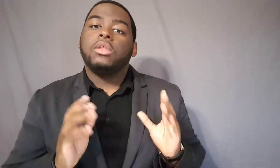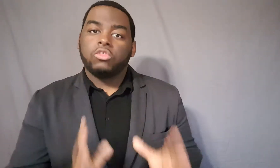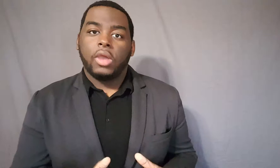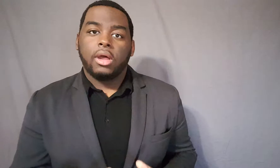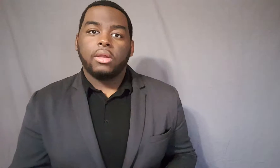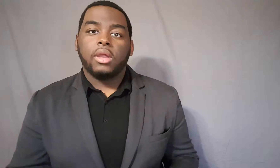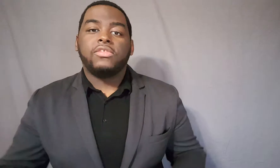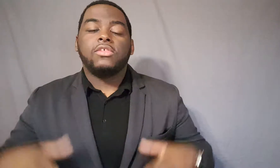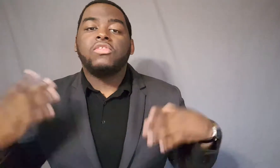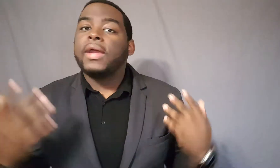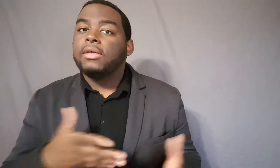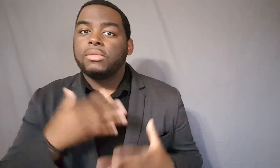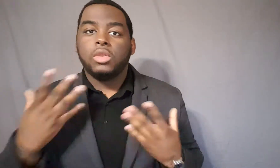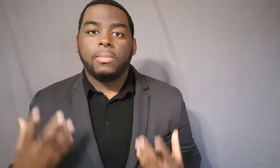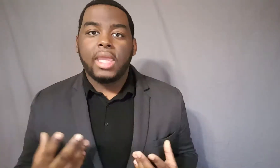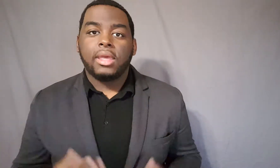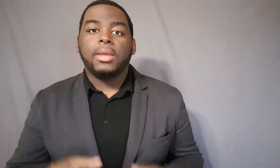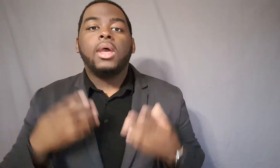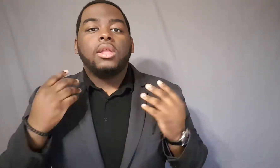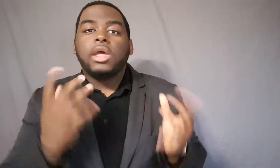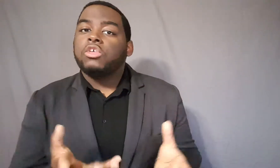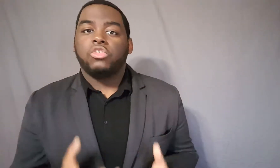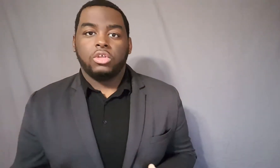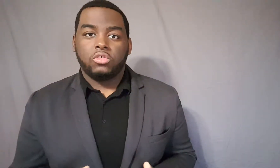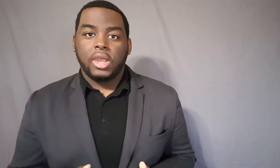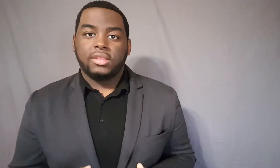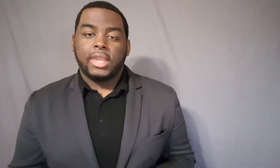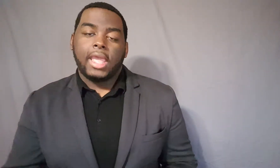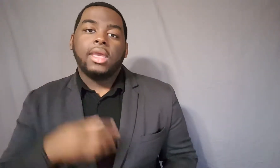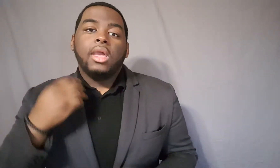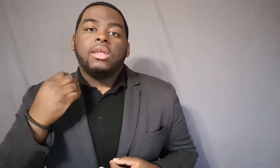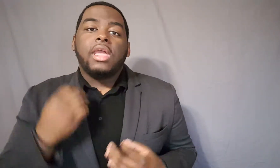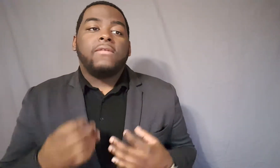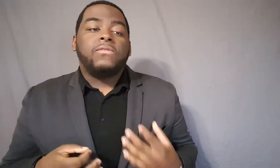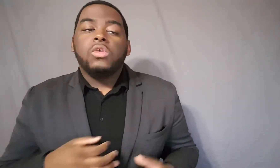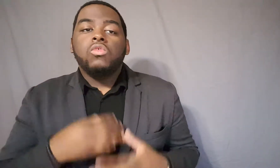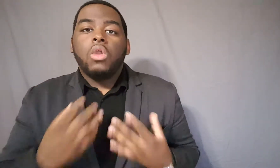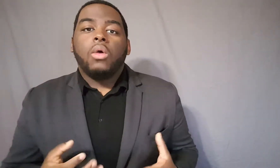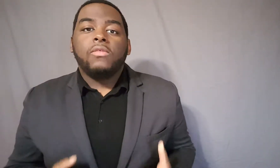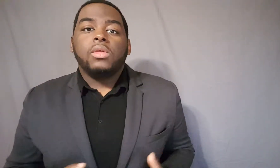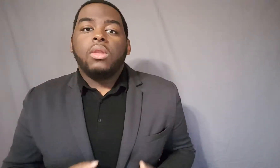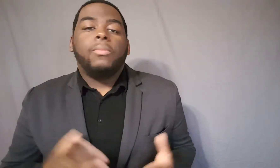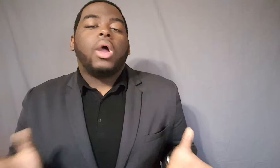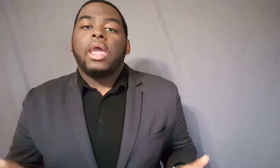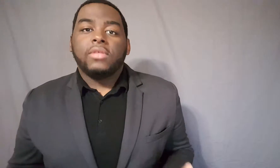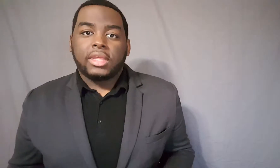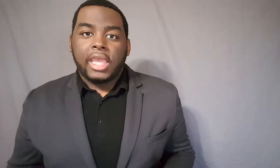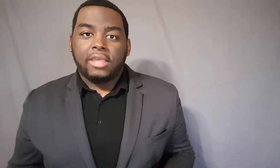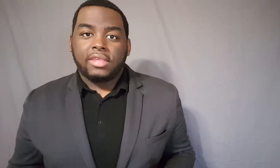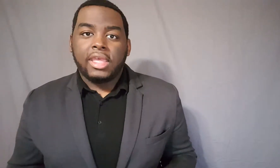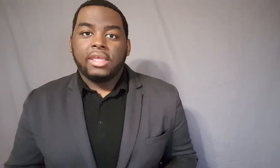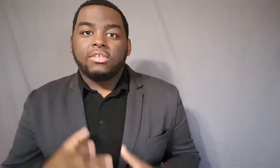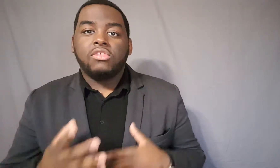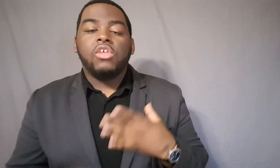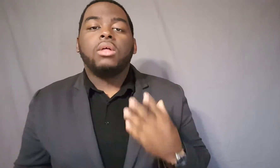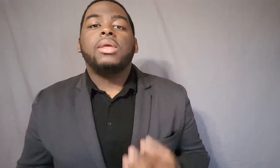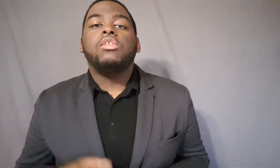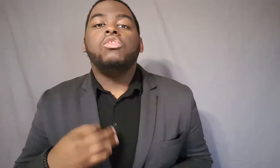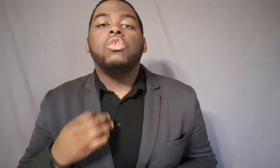it looks great on her. If she's trying on some new makeup tell her she looks great today. If you know if you whatever the case is gentlemen do